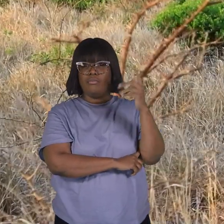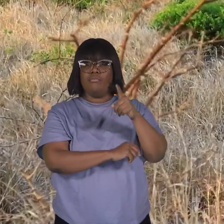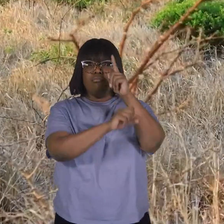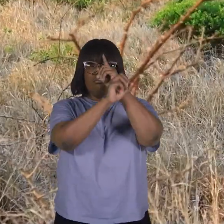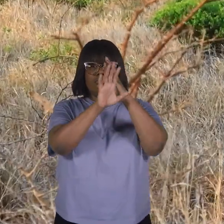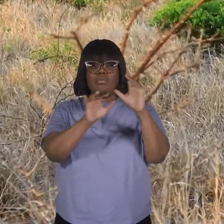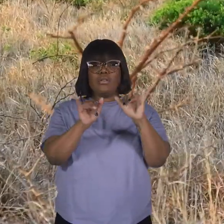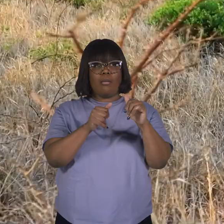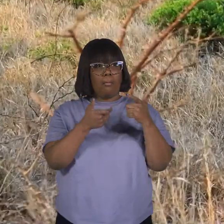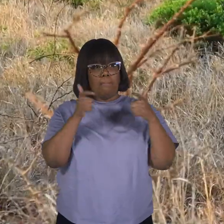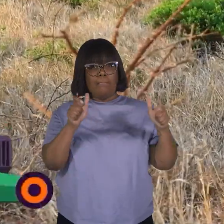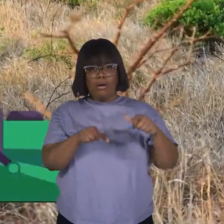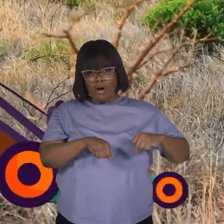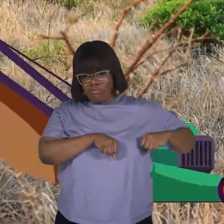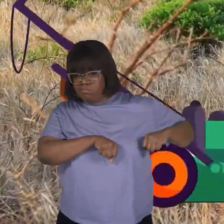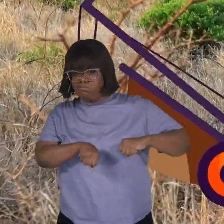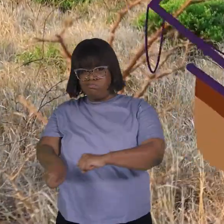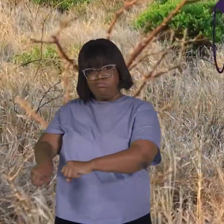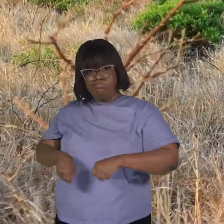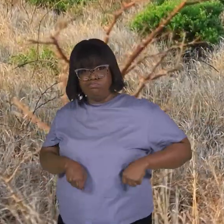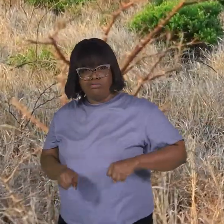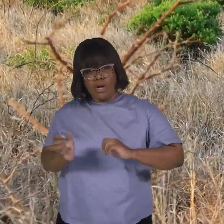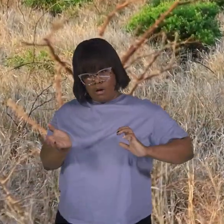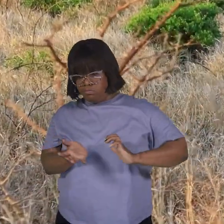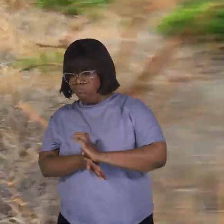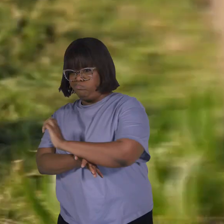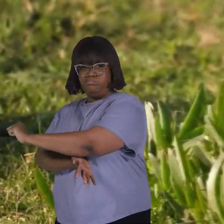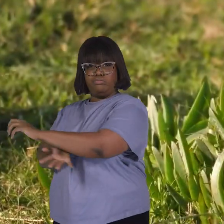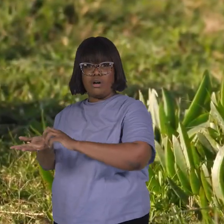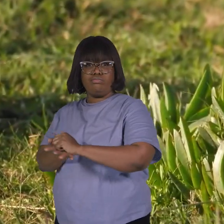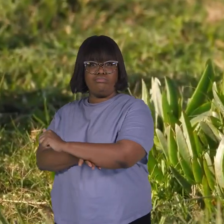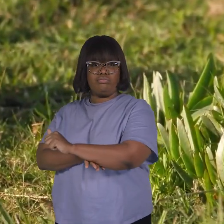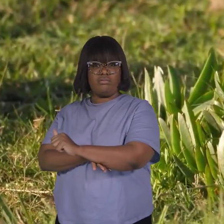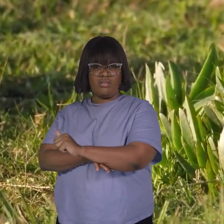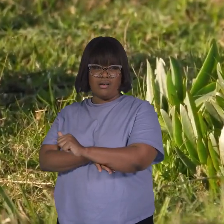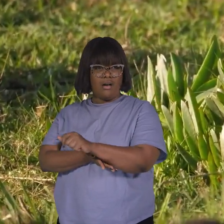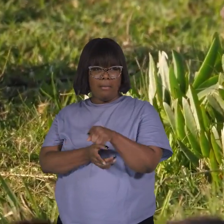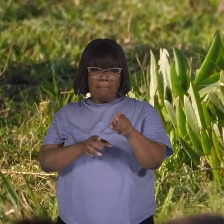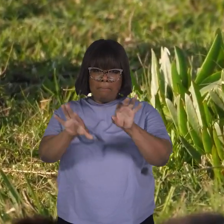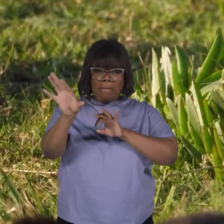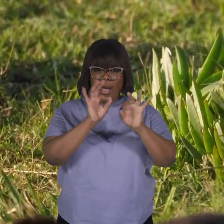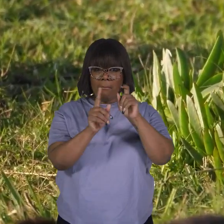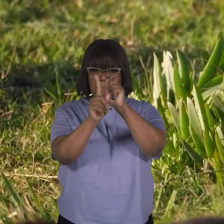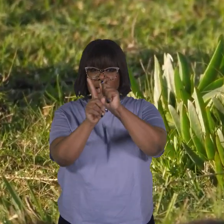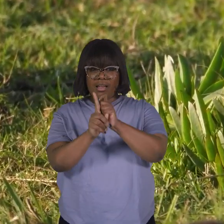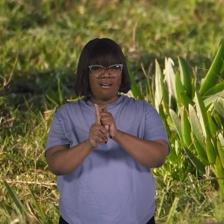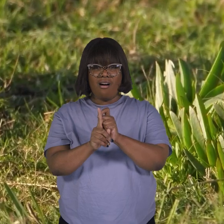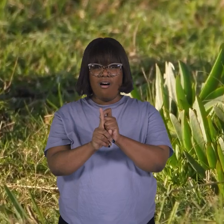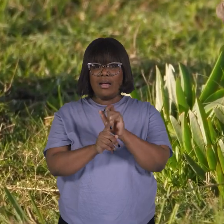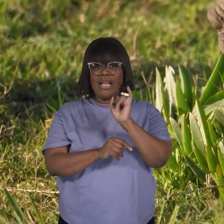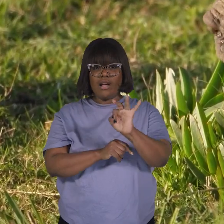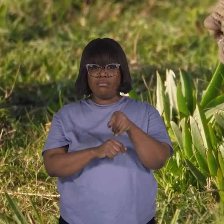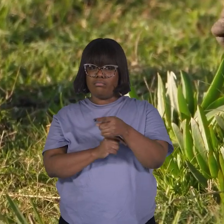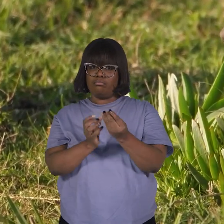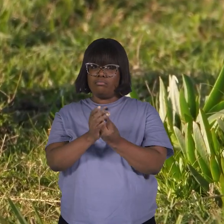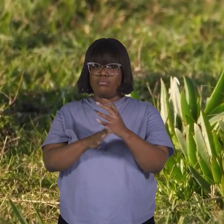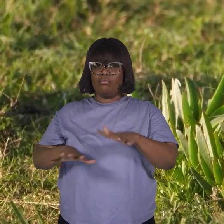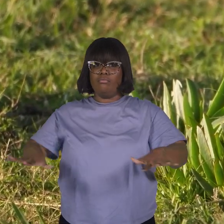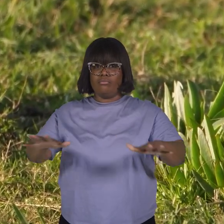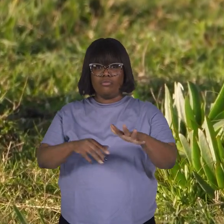like the giant lawnmowers of the savannah. And they're not too picky. If it's a yummy plant, a rhinoceros